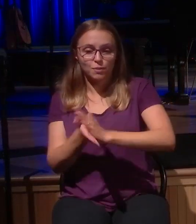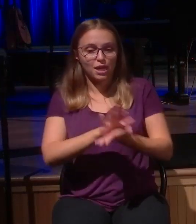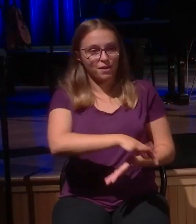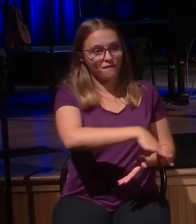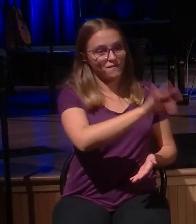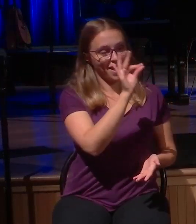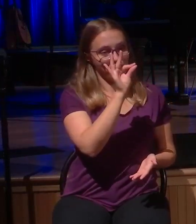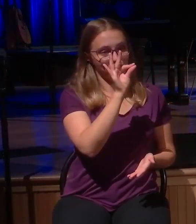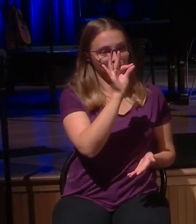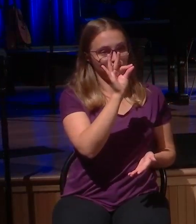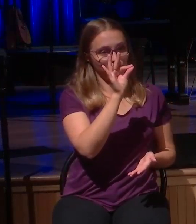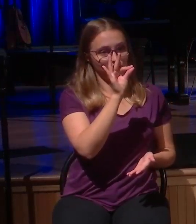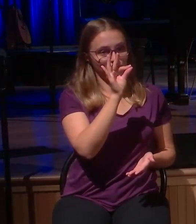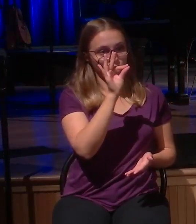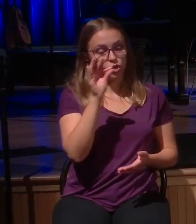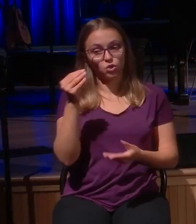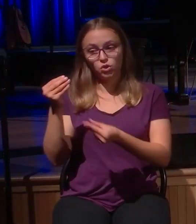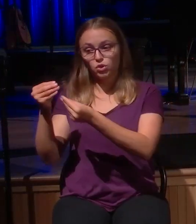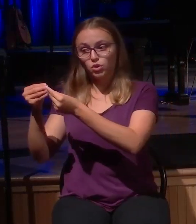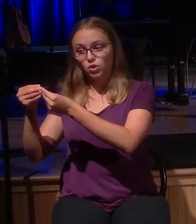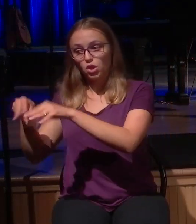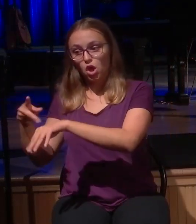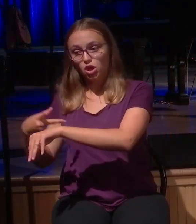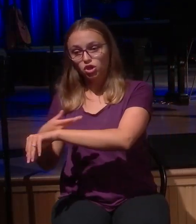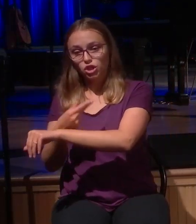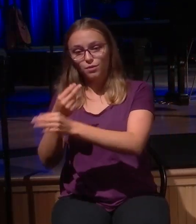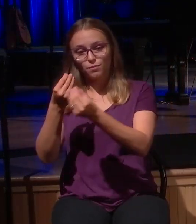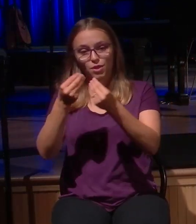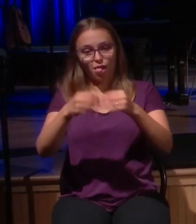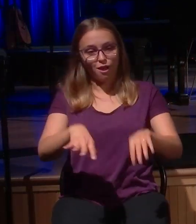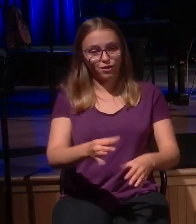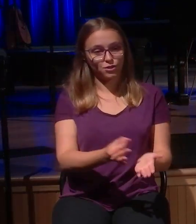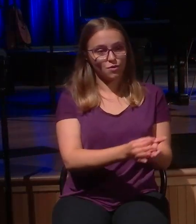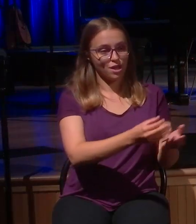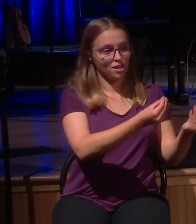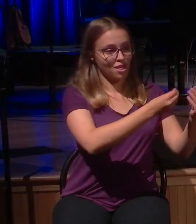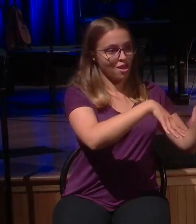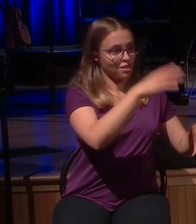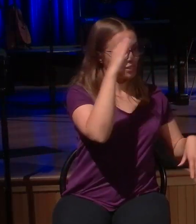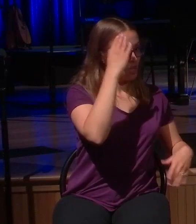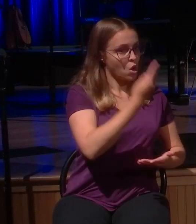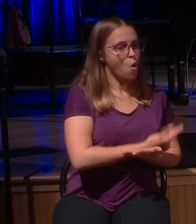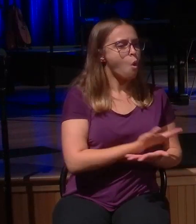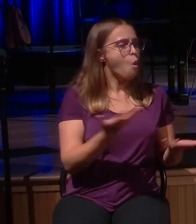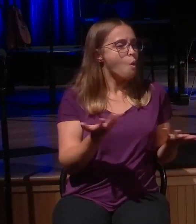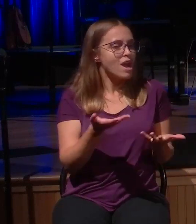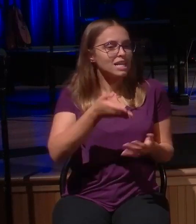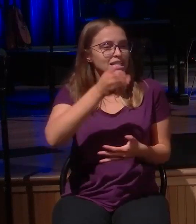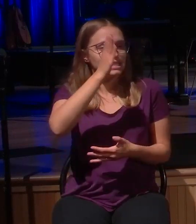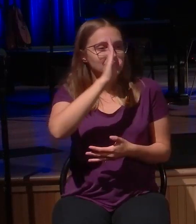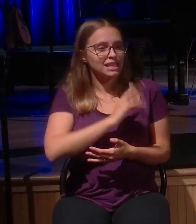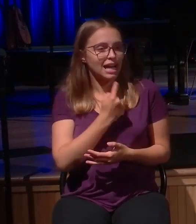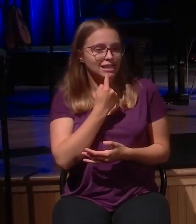coin, the lost son. What does Jesus say about the celebration of heaven? What does he say about the reaction of heaven? Well,